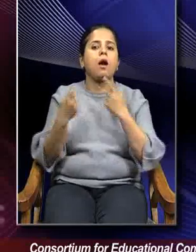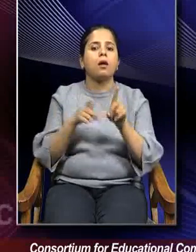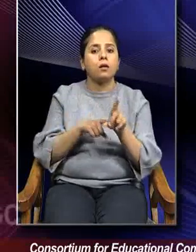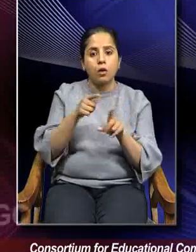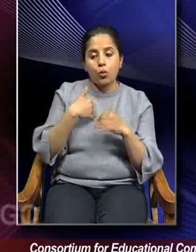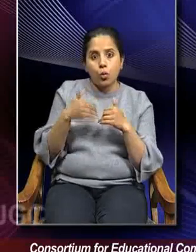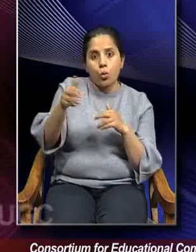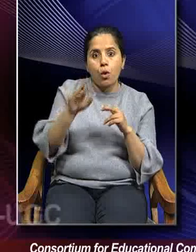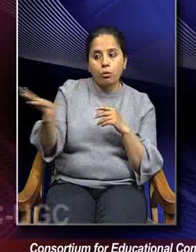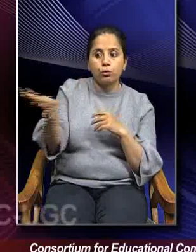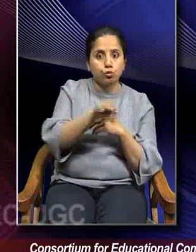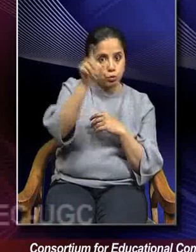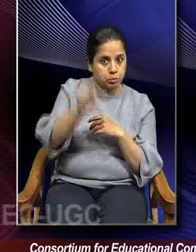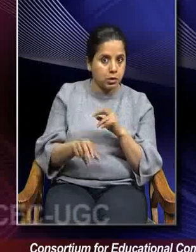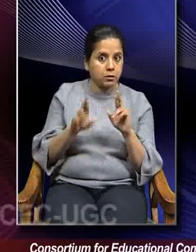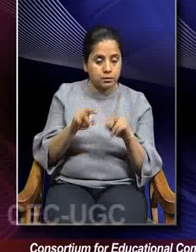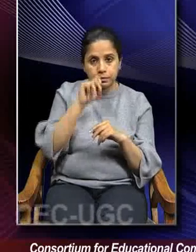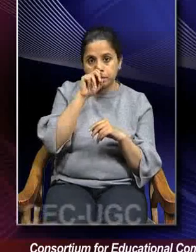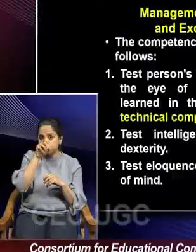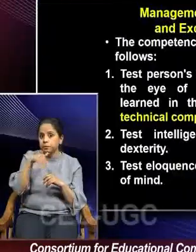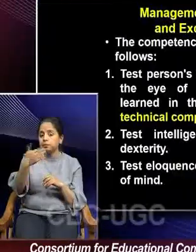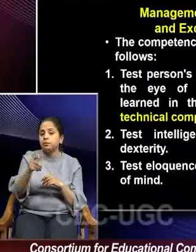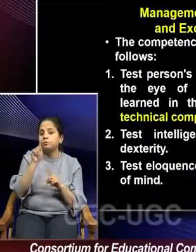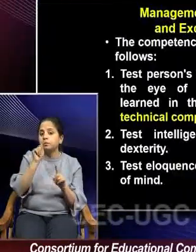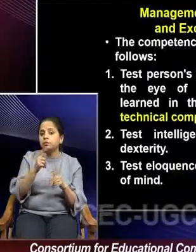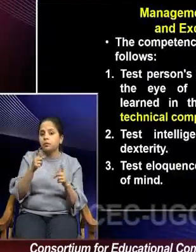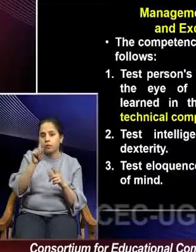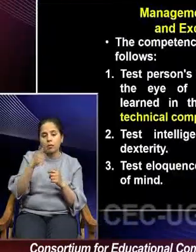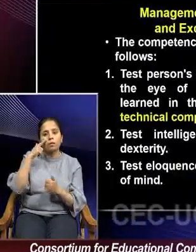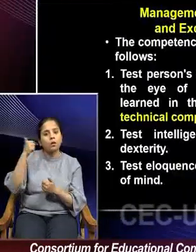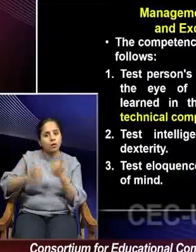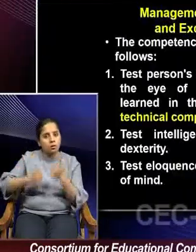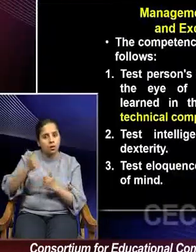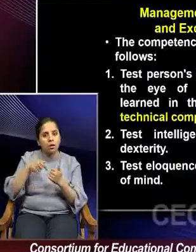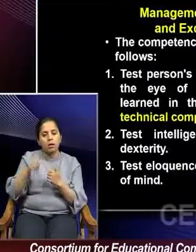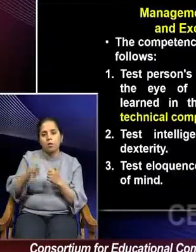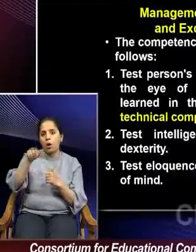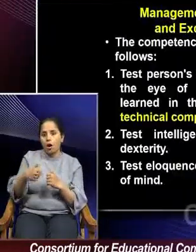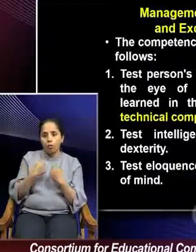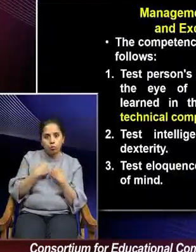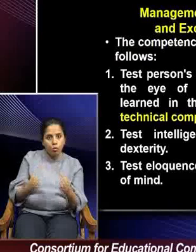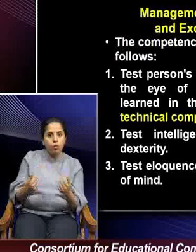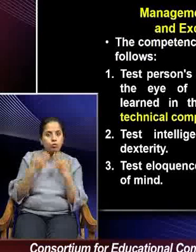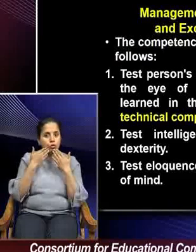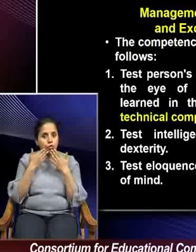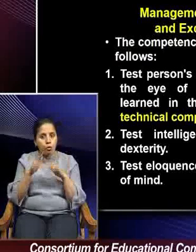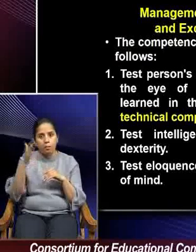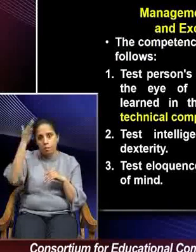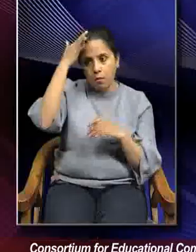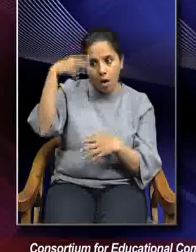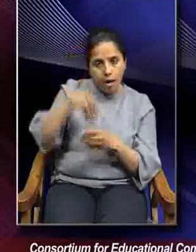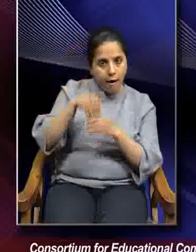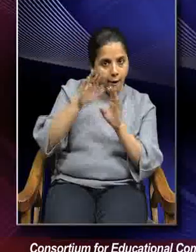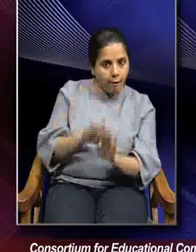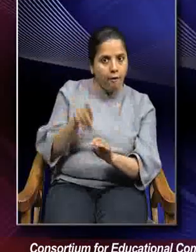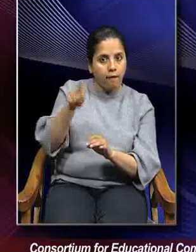whom I am going to recruit. The next one is you have to test eloquence, boldness and presence of mind in your employee.